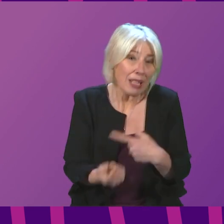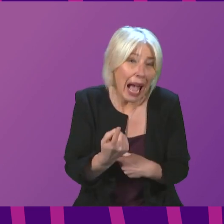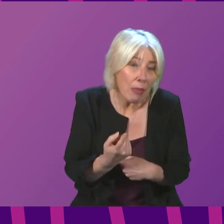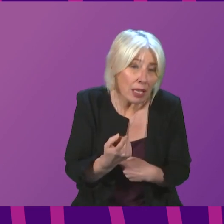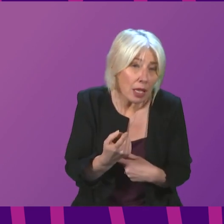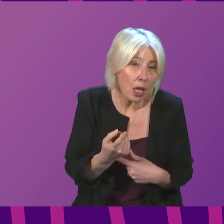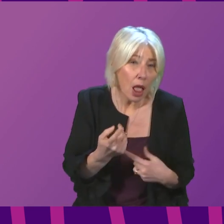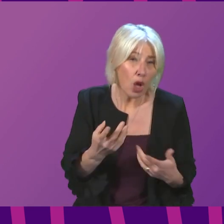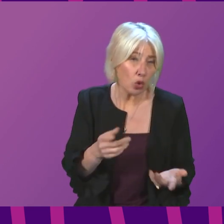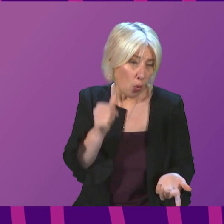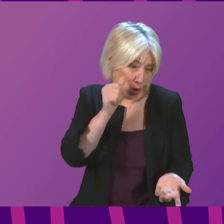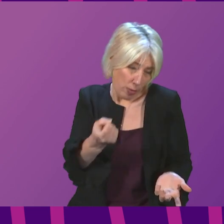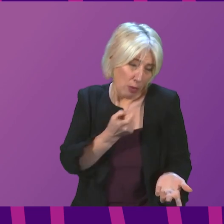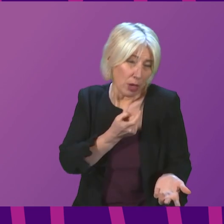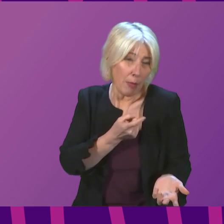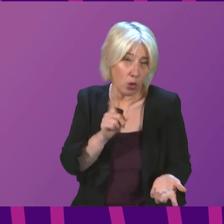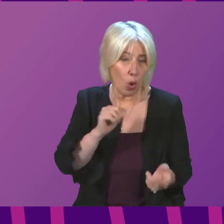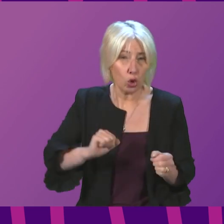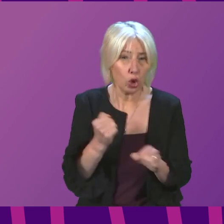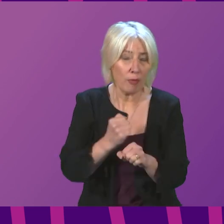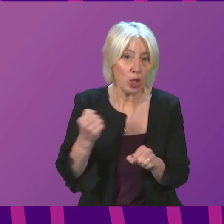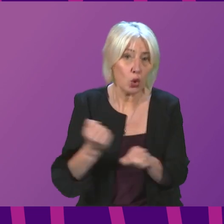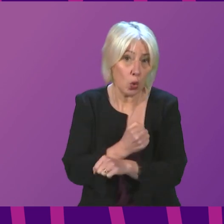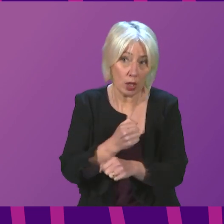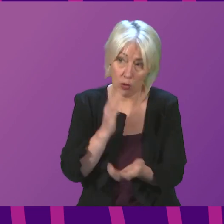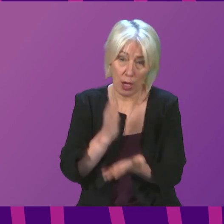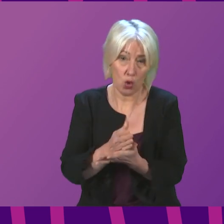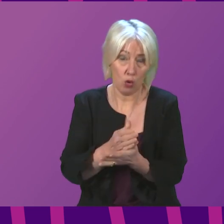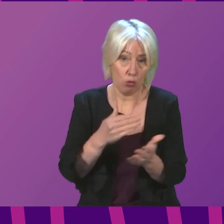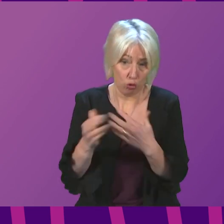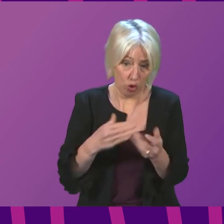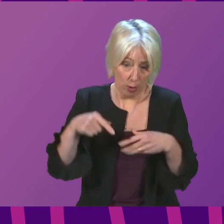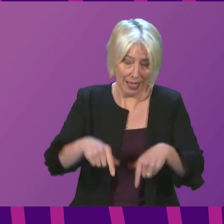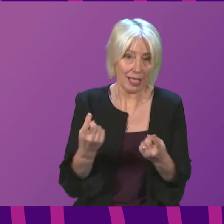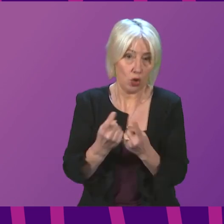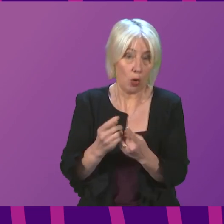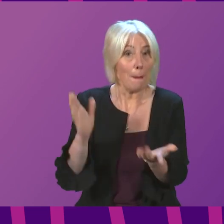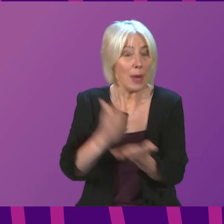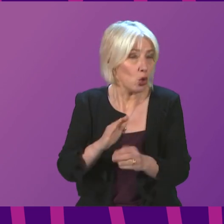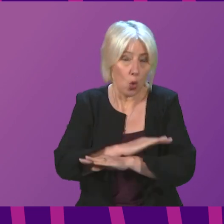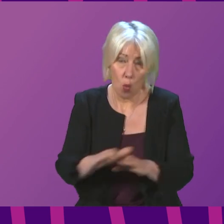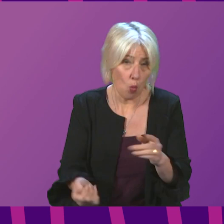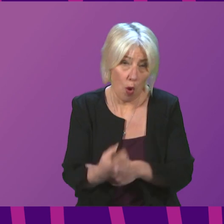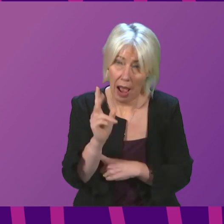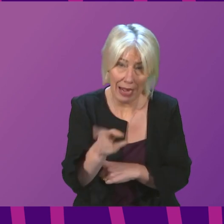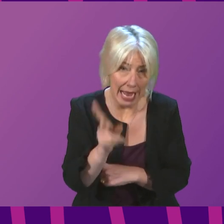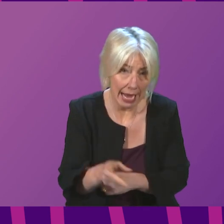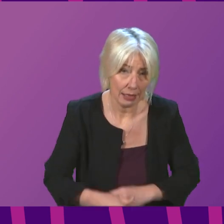the Scottish Government doing to both address this and ensure that it does not happen again? Ms. First Minister.